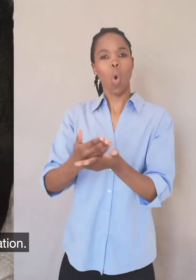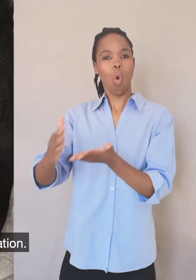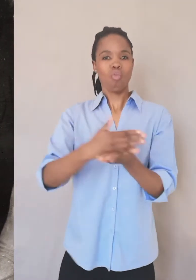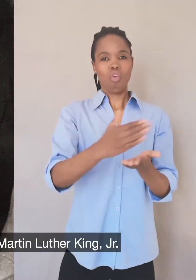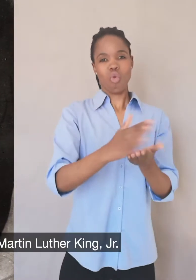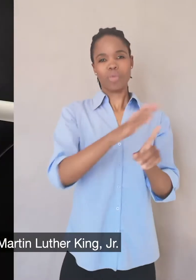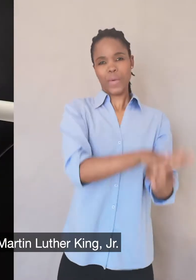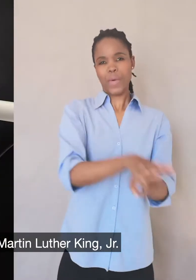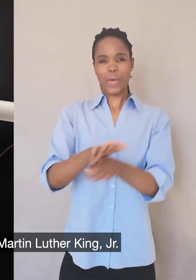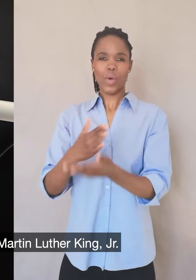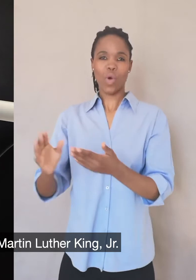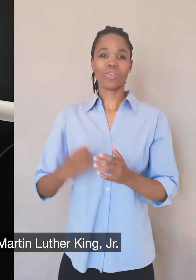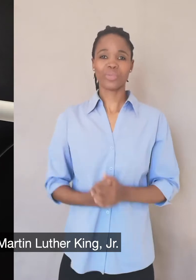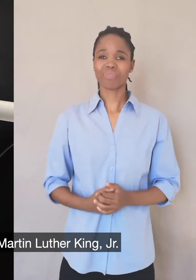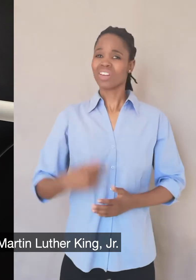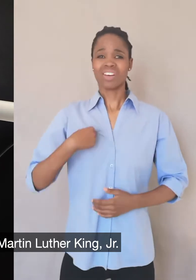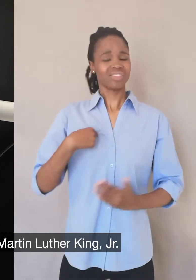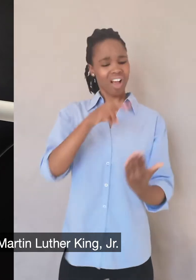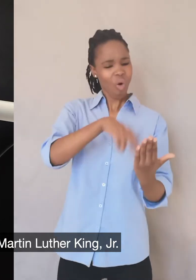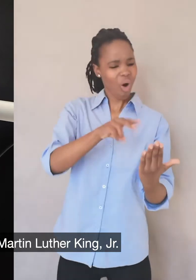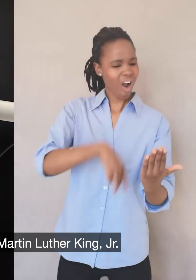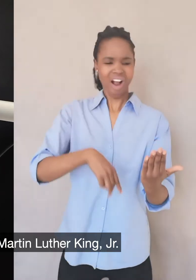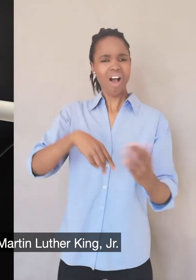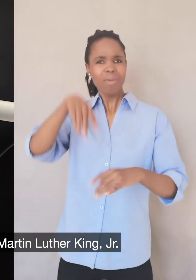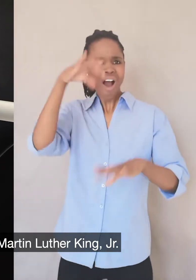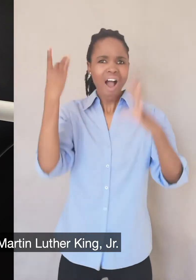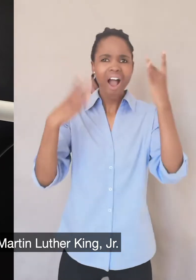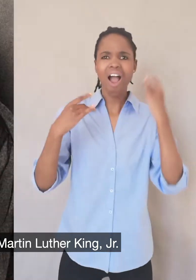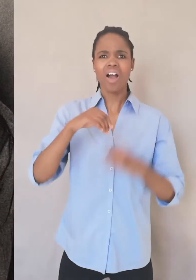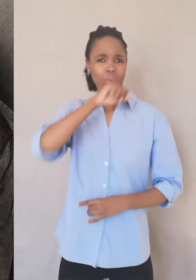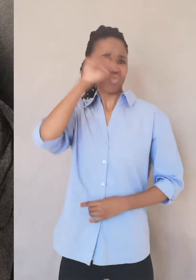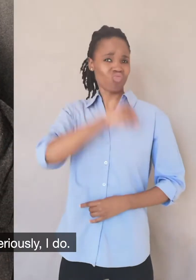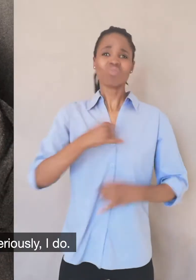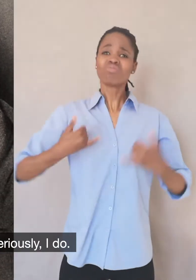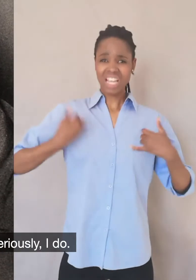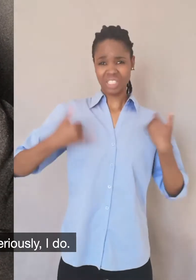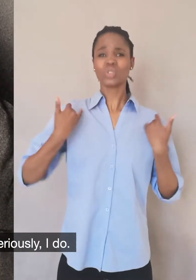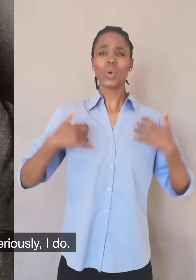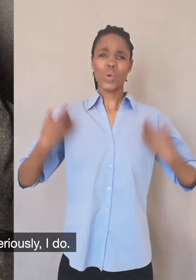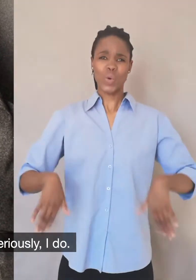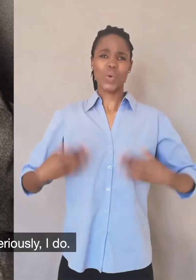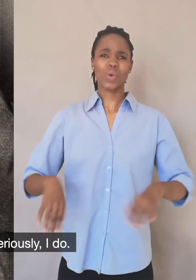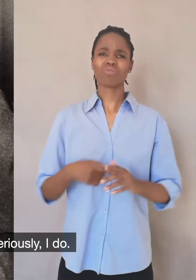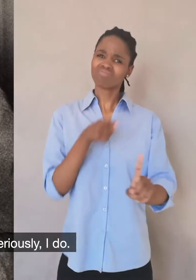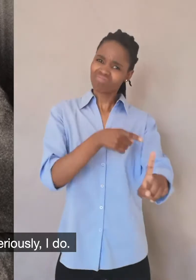I really enjoyed learning about Martin Luther King Jr. And I see a warrior in him. Seriously, I do.